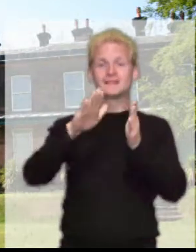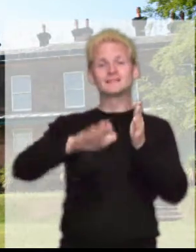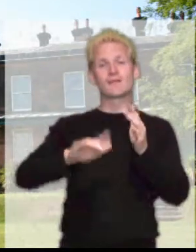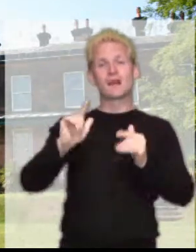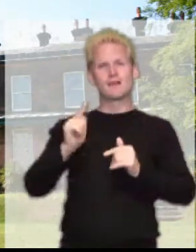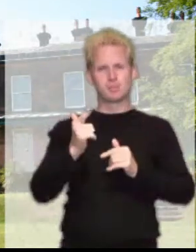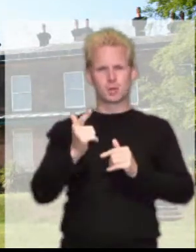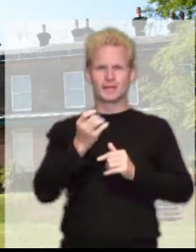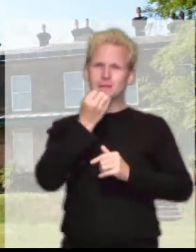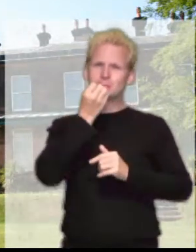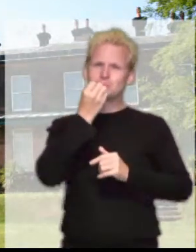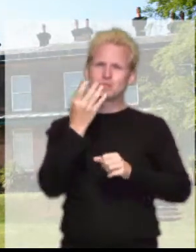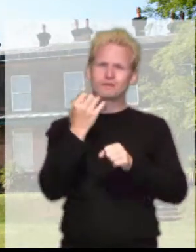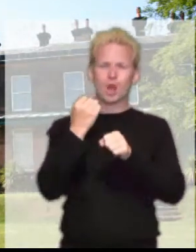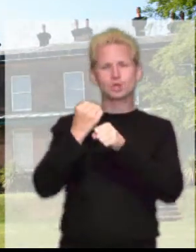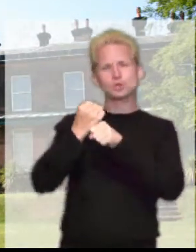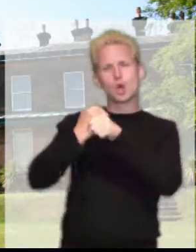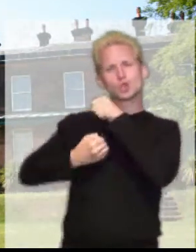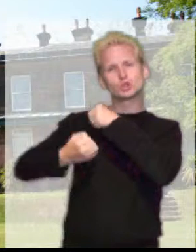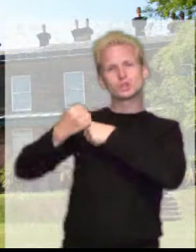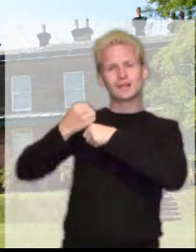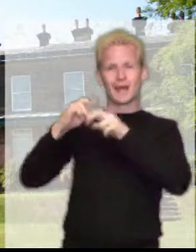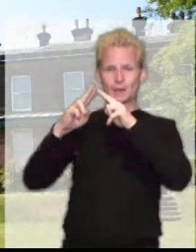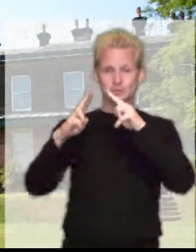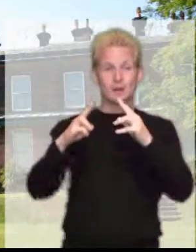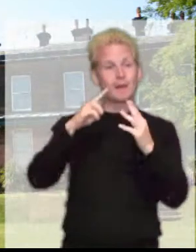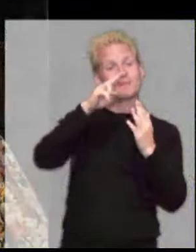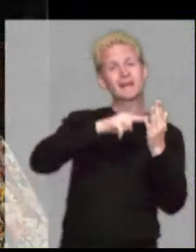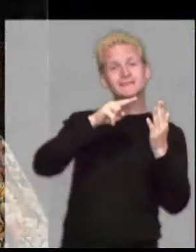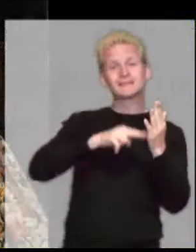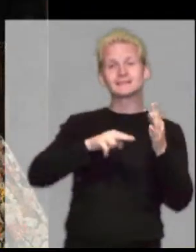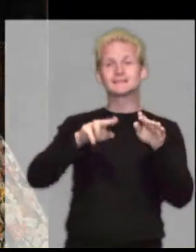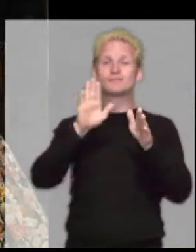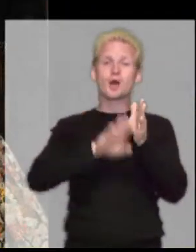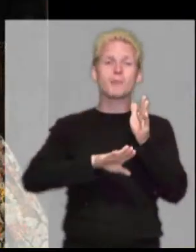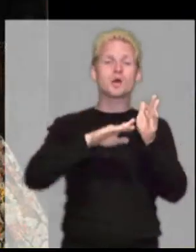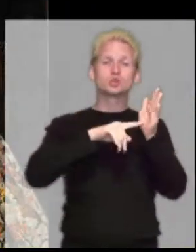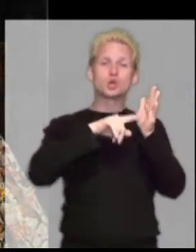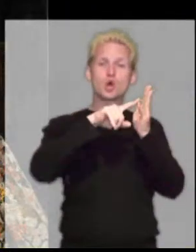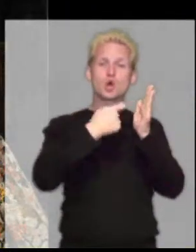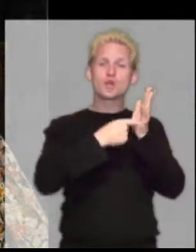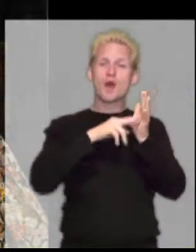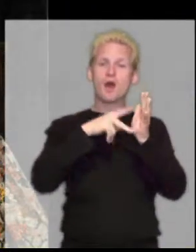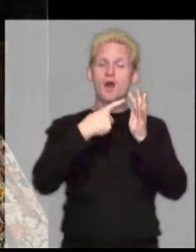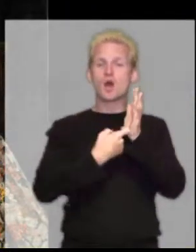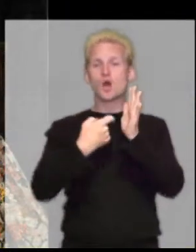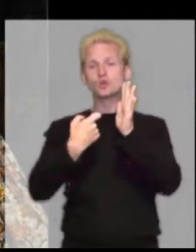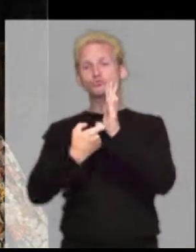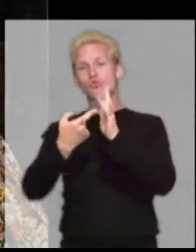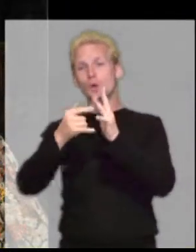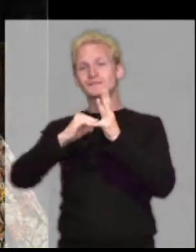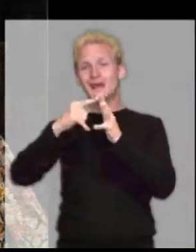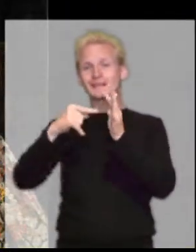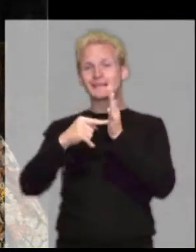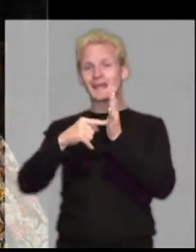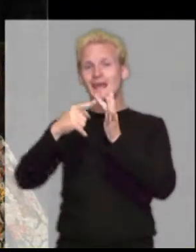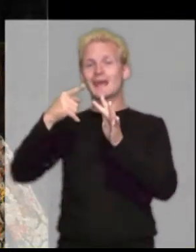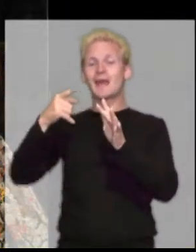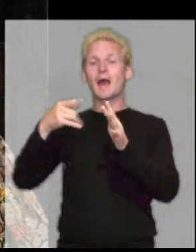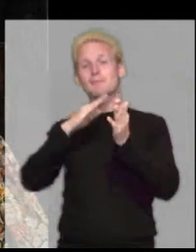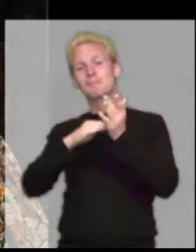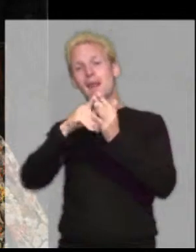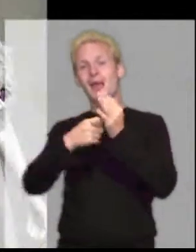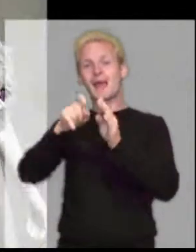It is a beautiful Georgian house with paintings by artists such as Turner, Rossetti and Millet,